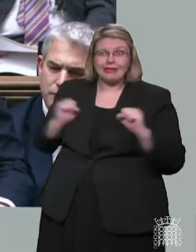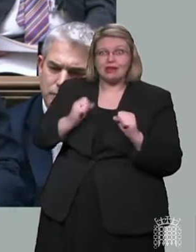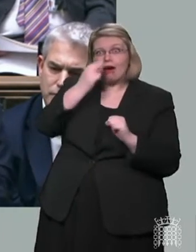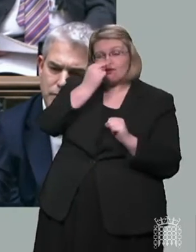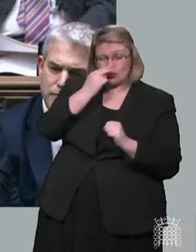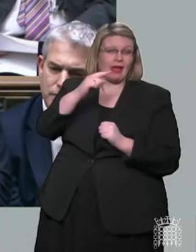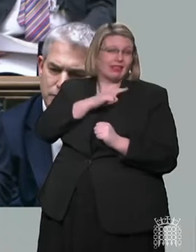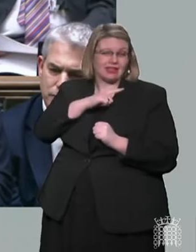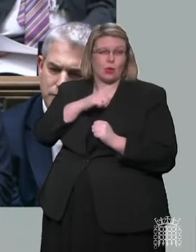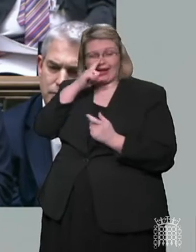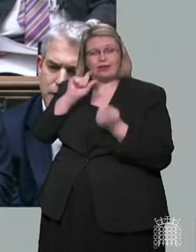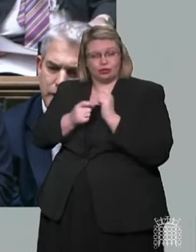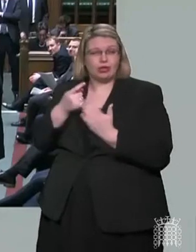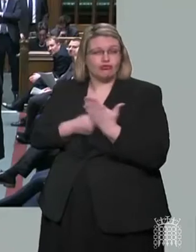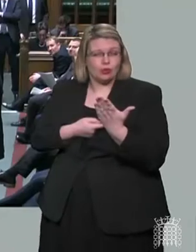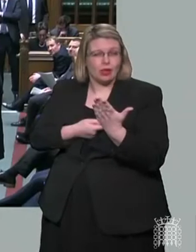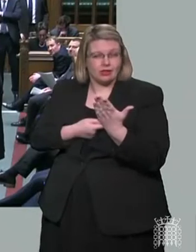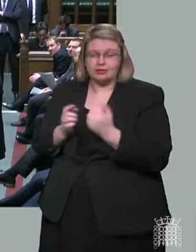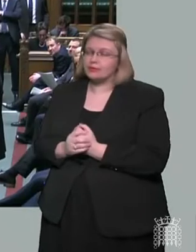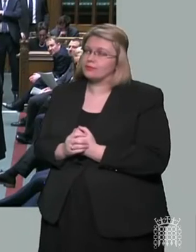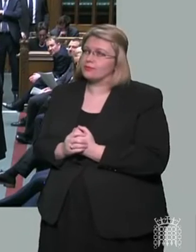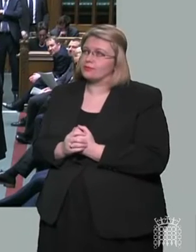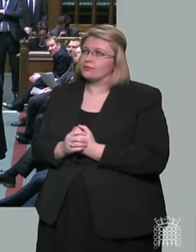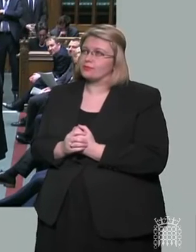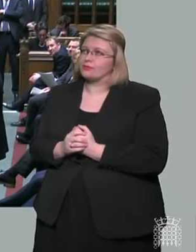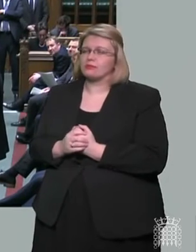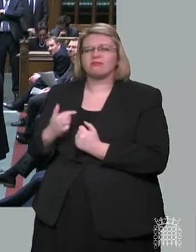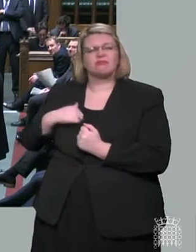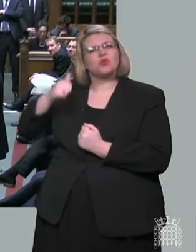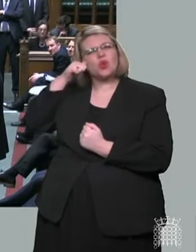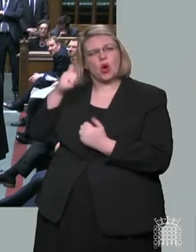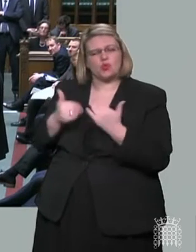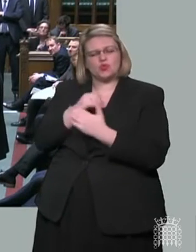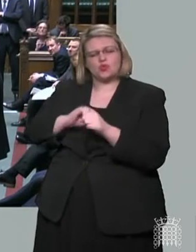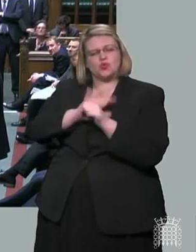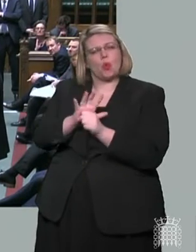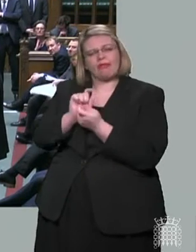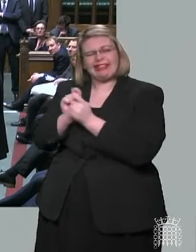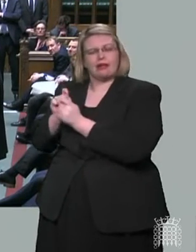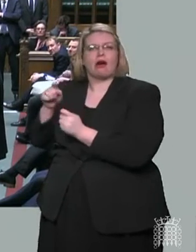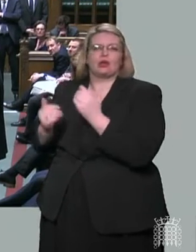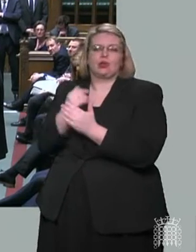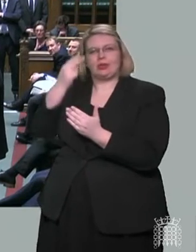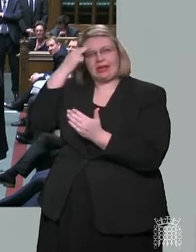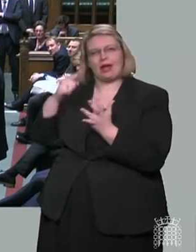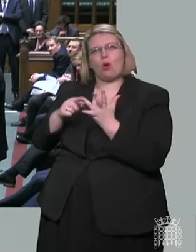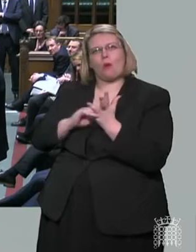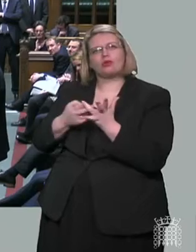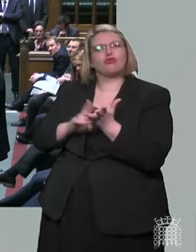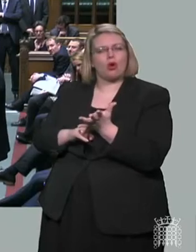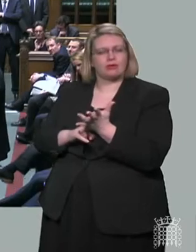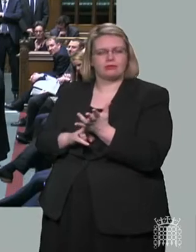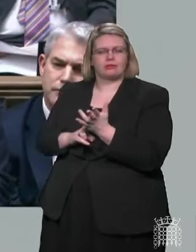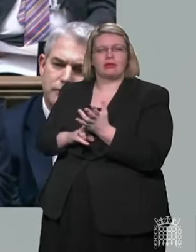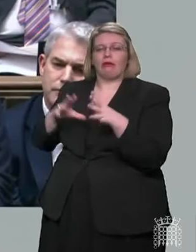these restrictions. And it's only because we know Omicron is less severe that testing